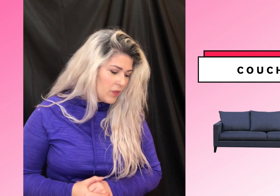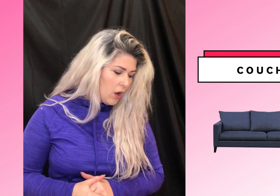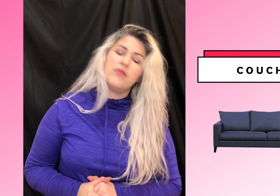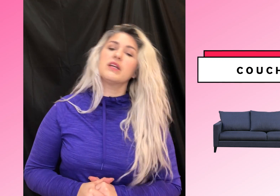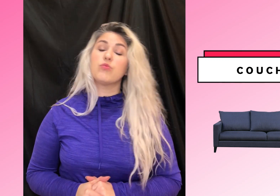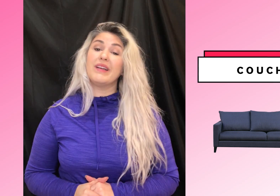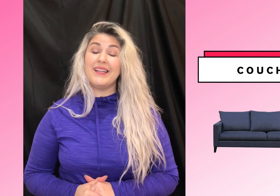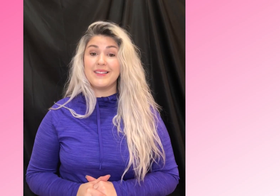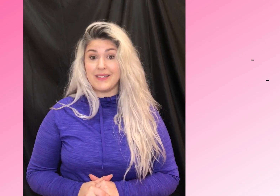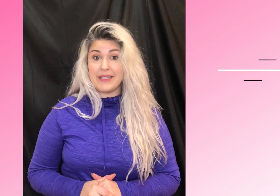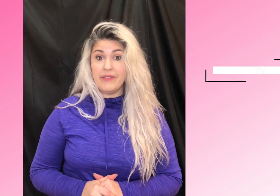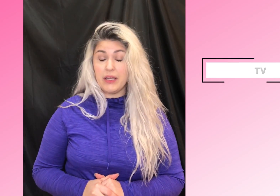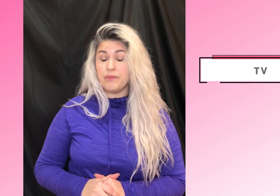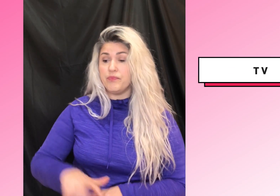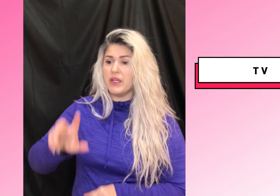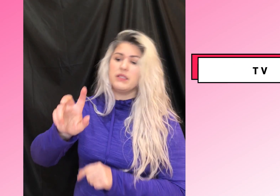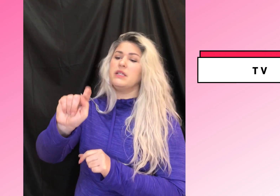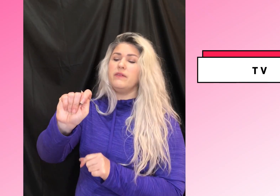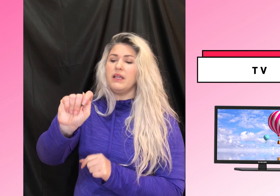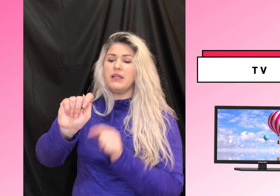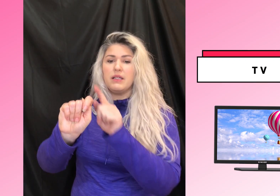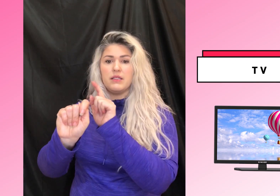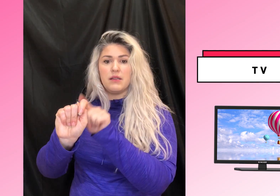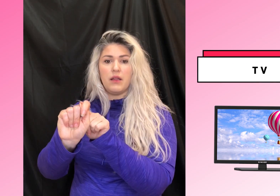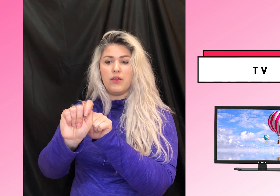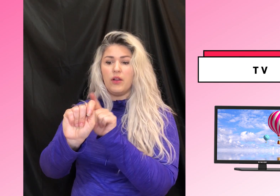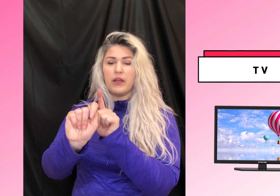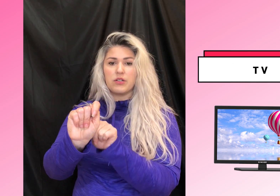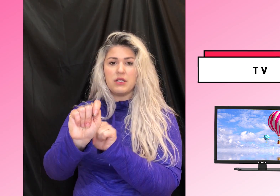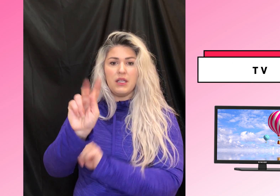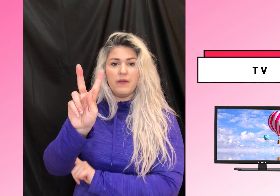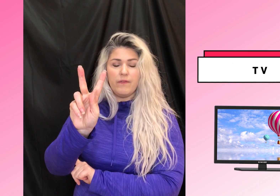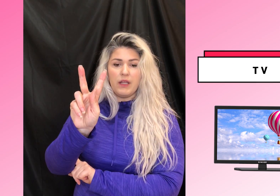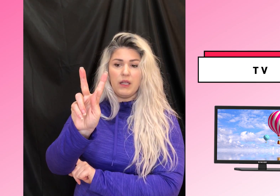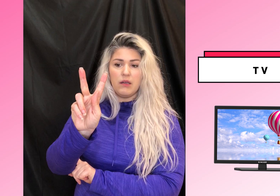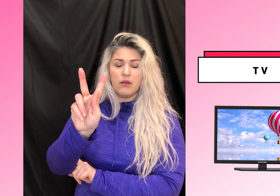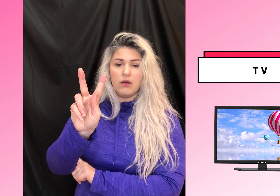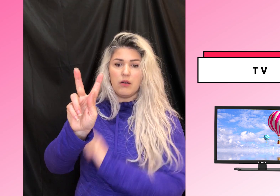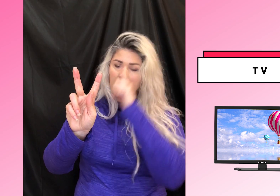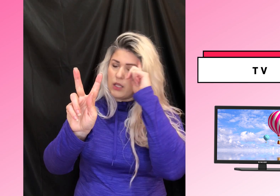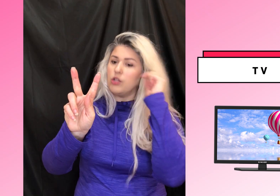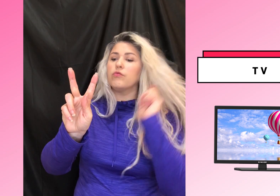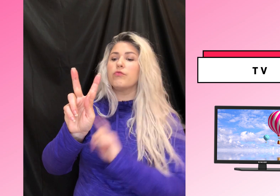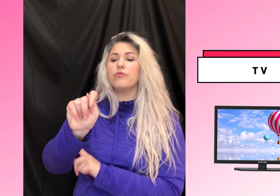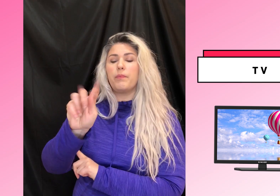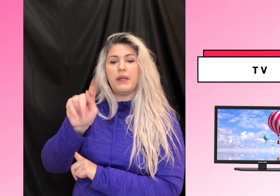Okay. The next one is TV. TV is the letters T and V and you